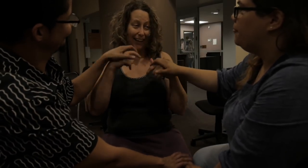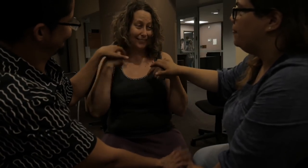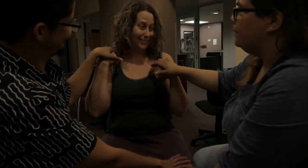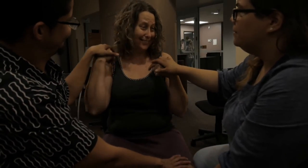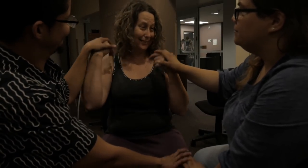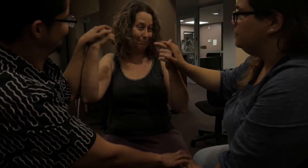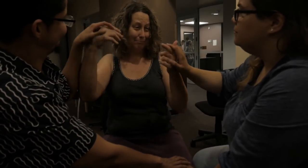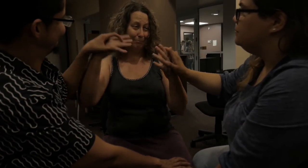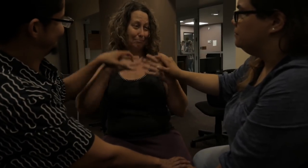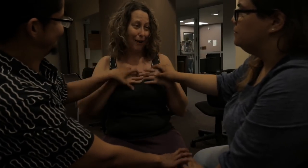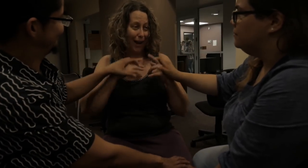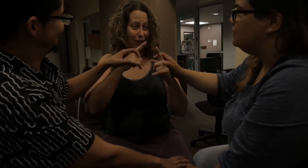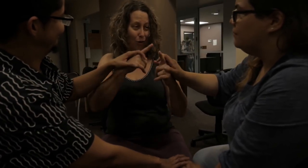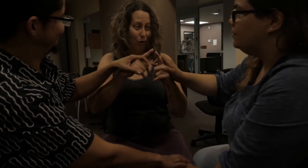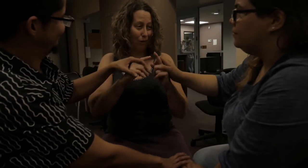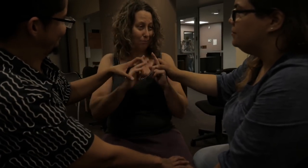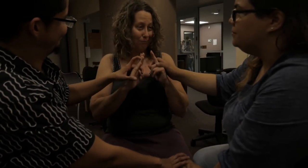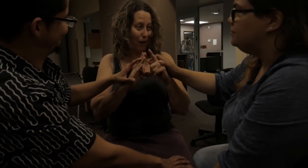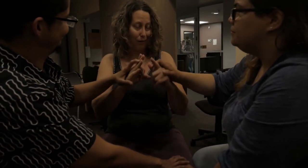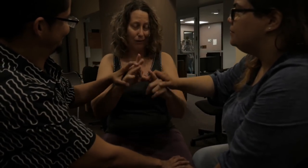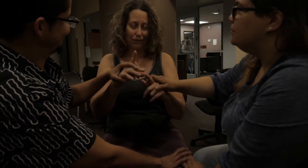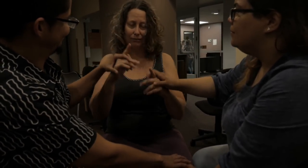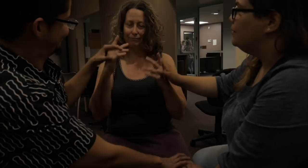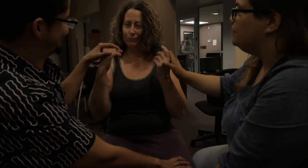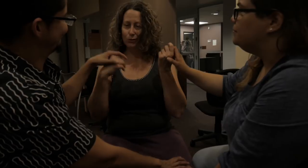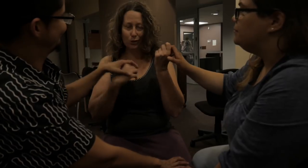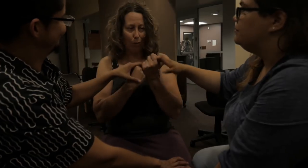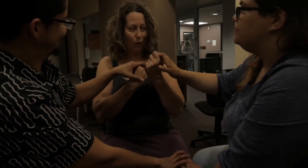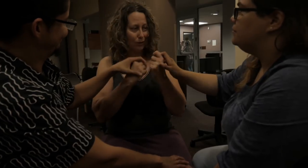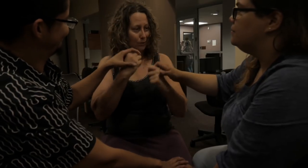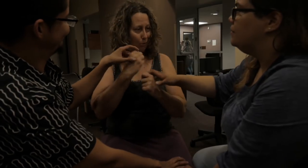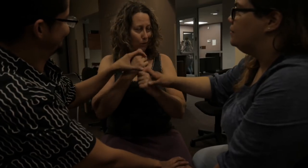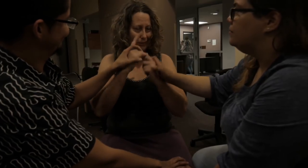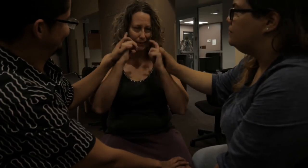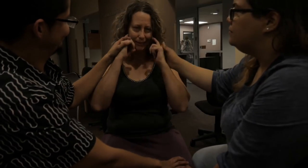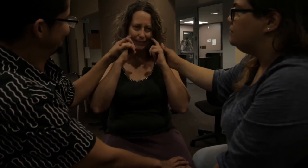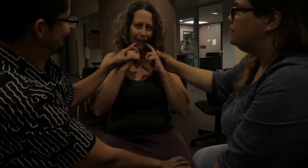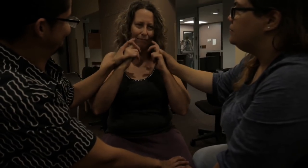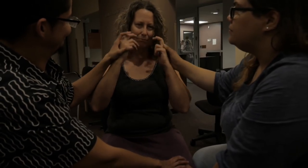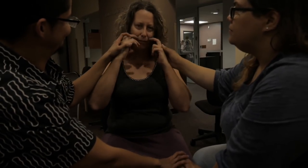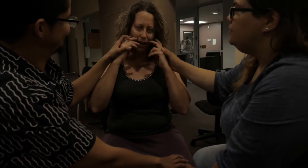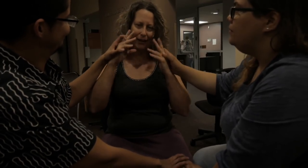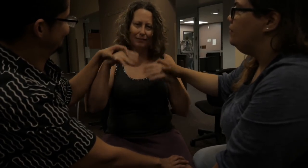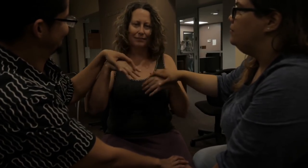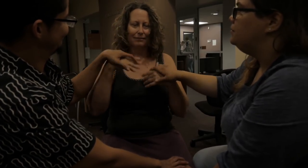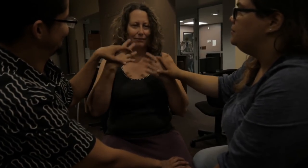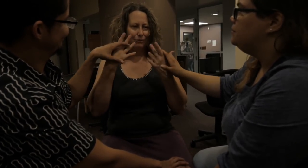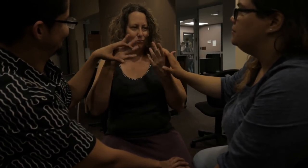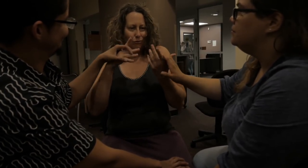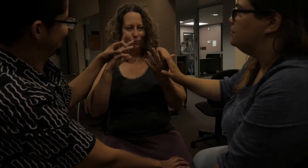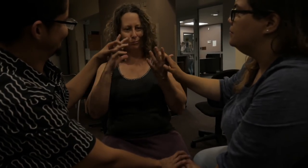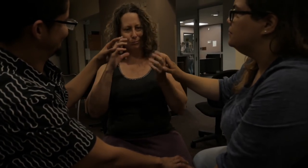That's been my goal all along, to support DeafBlind people in making,